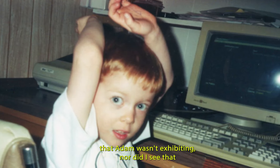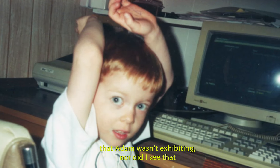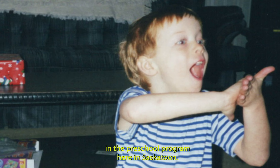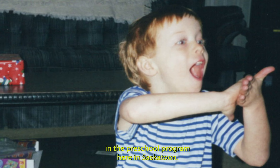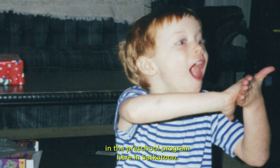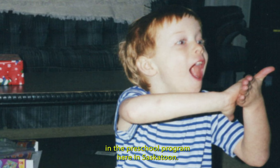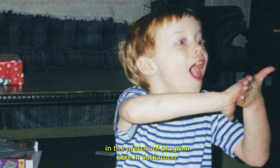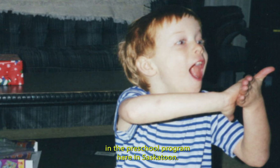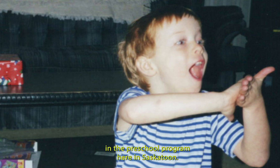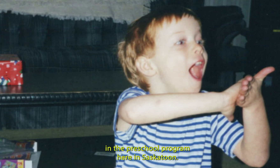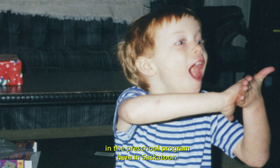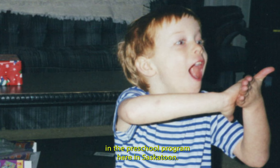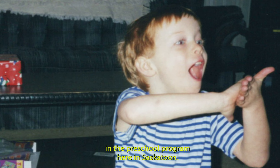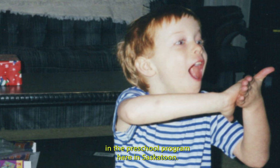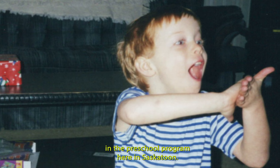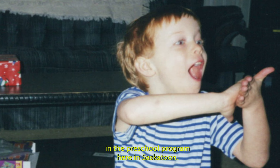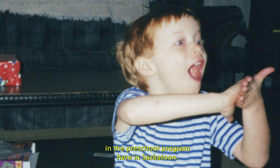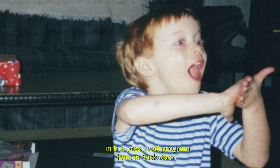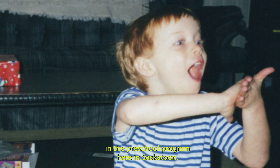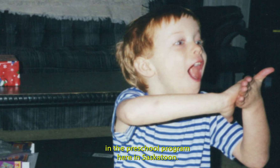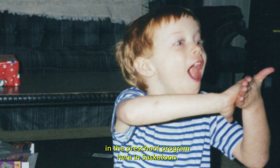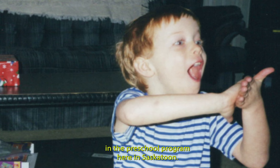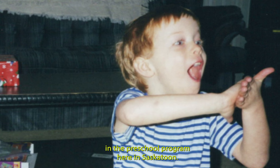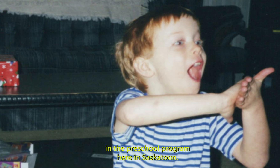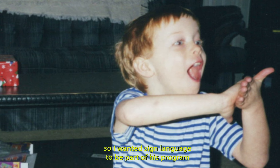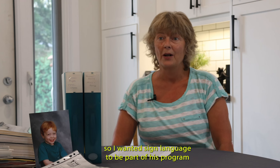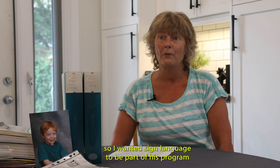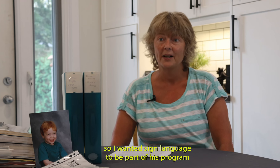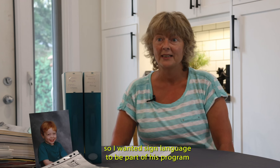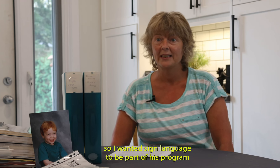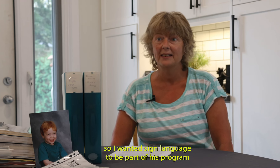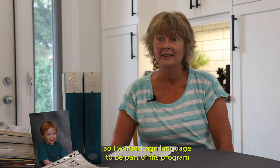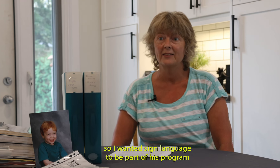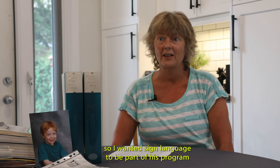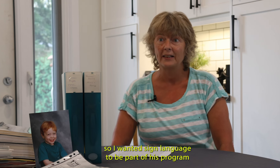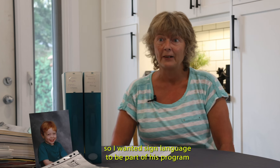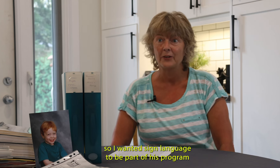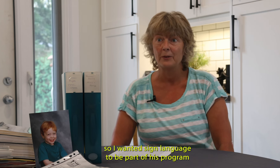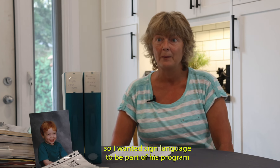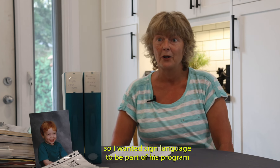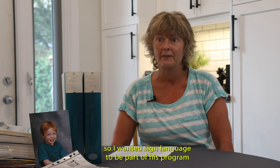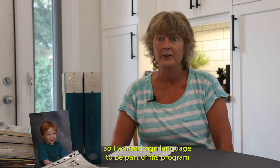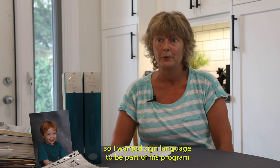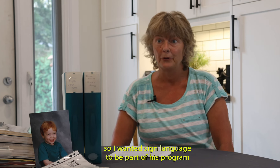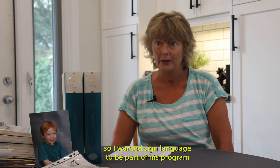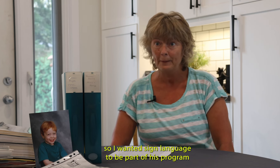that in the preschool program here in Saskatoon. So I wanted sign language to be part of his program.